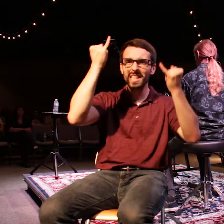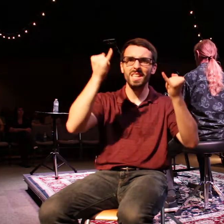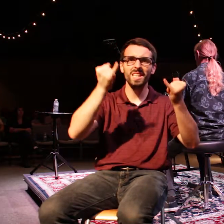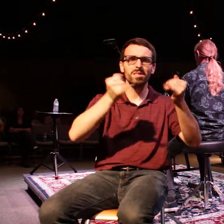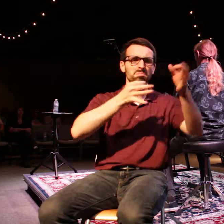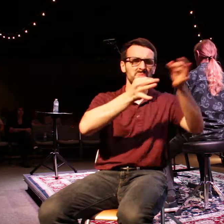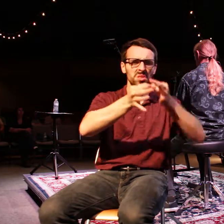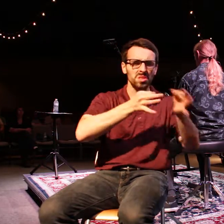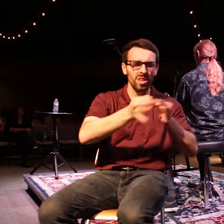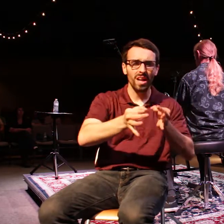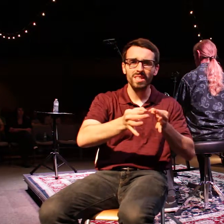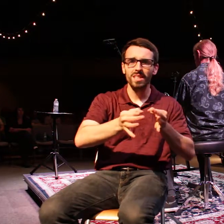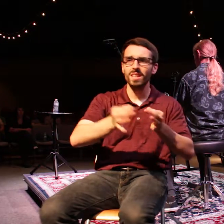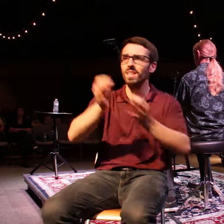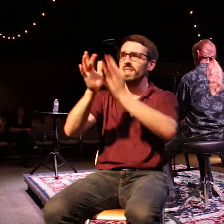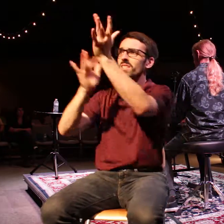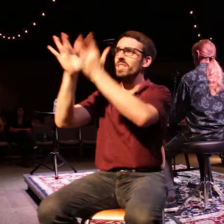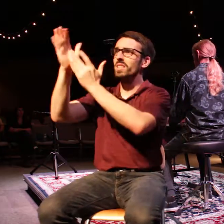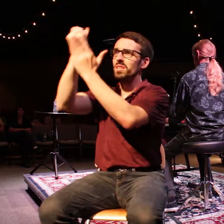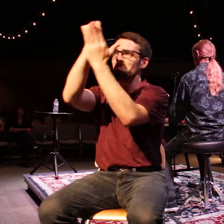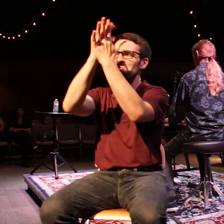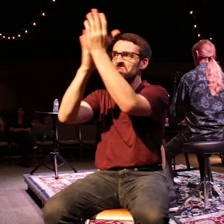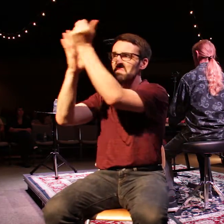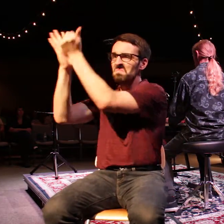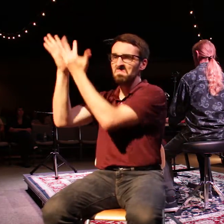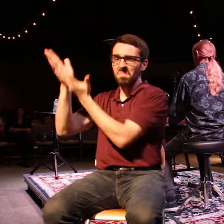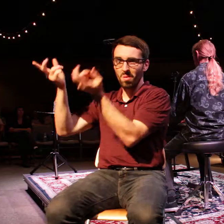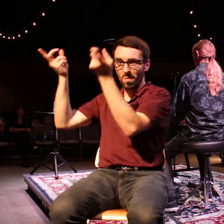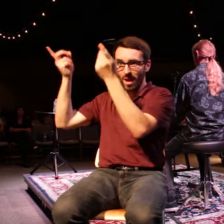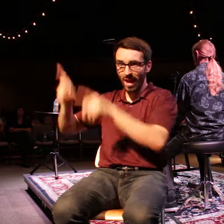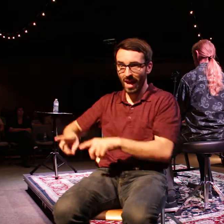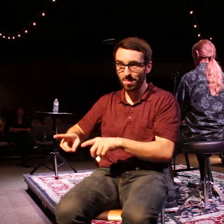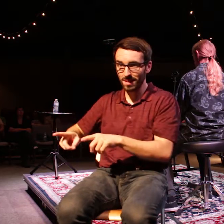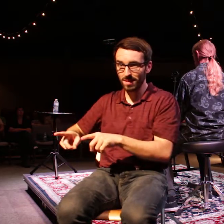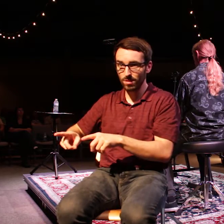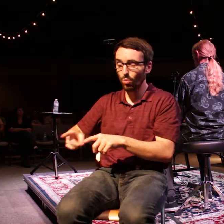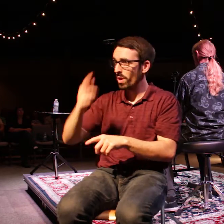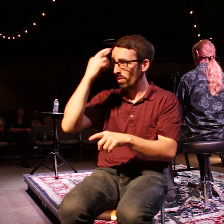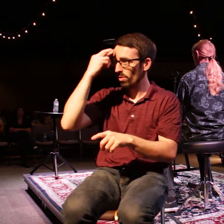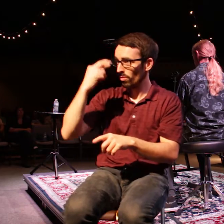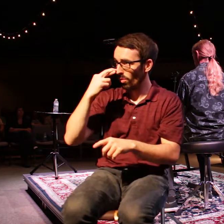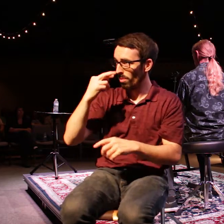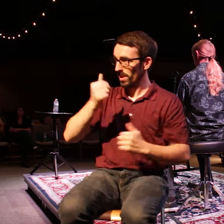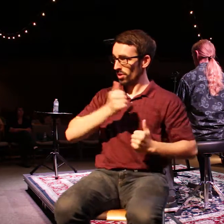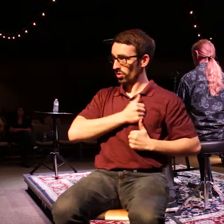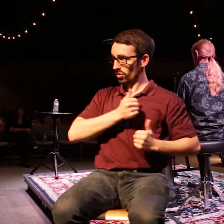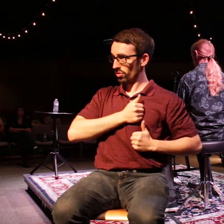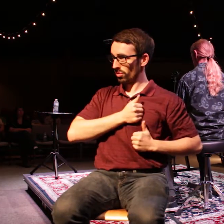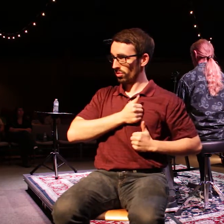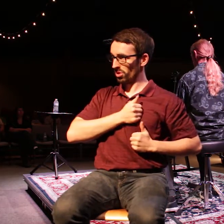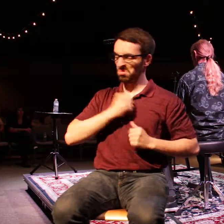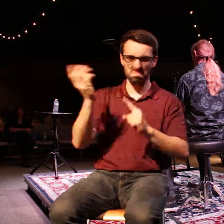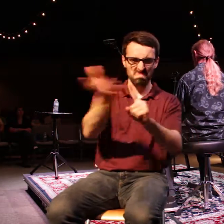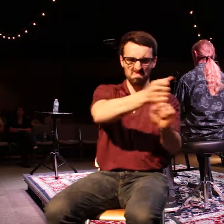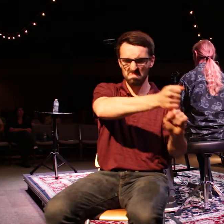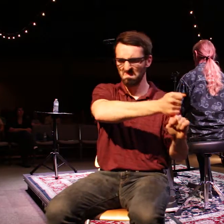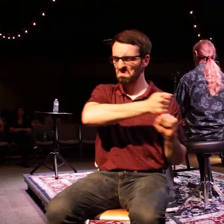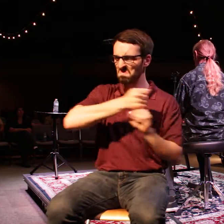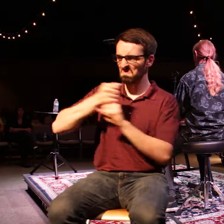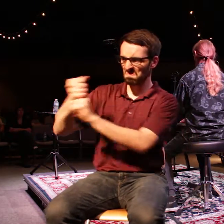there's this symbol when Jesus is held in captivity by the Roman soldiers and they begin to torture Jesus. They